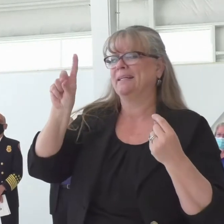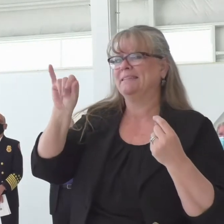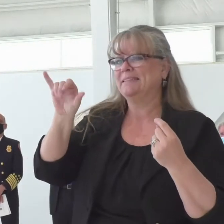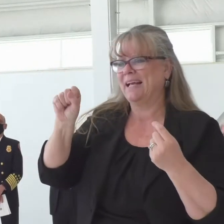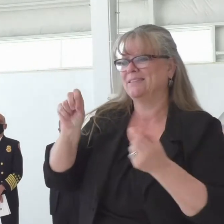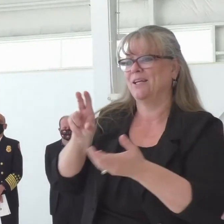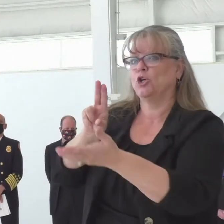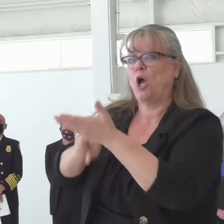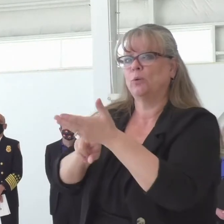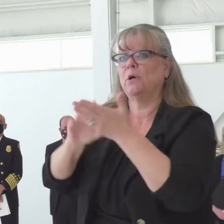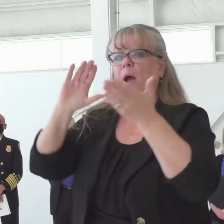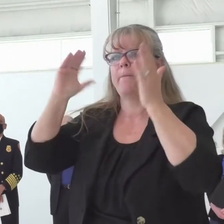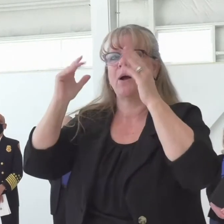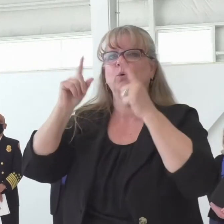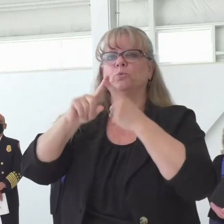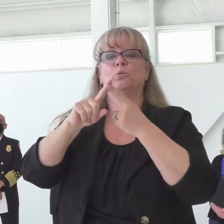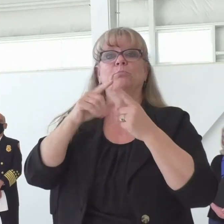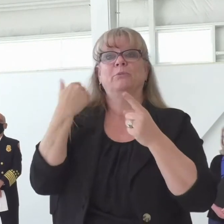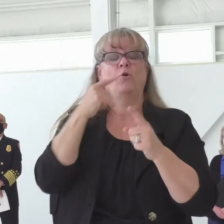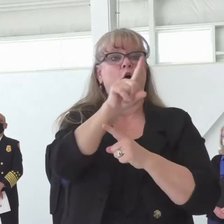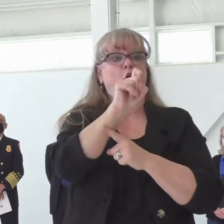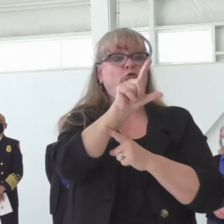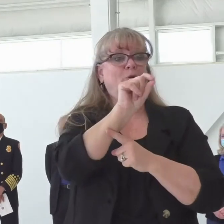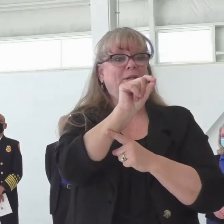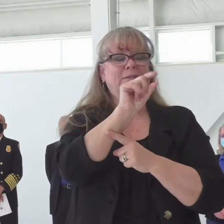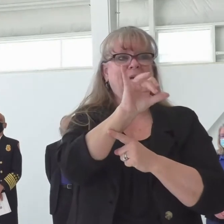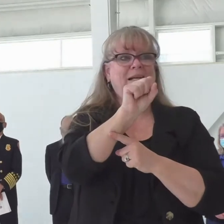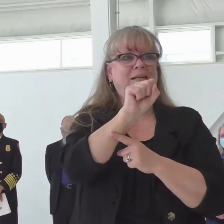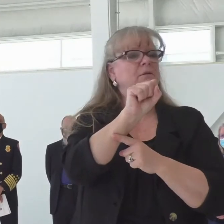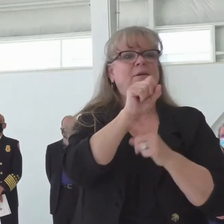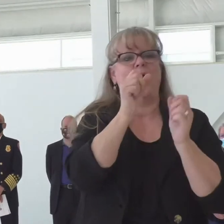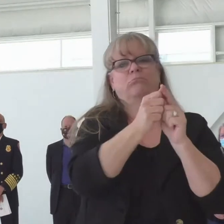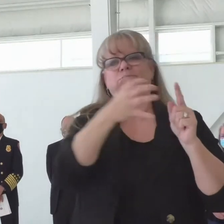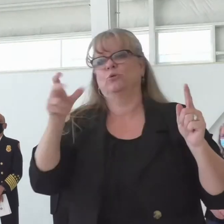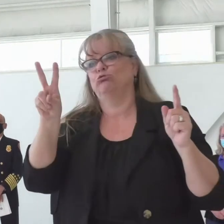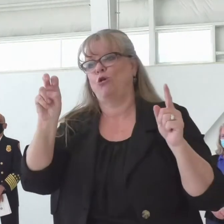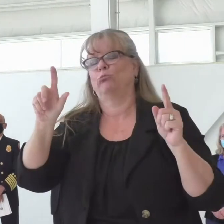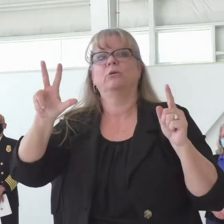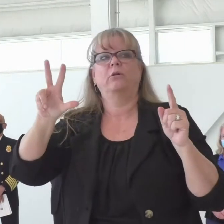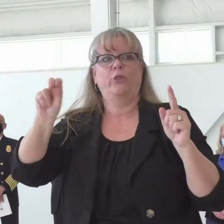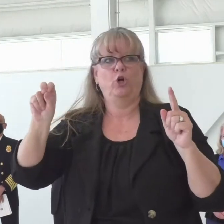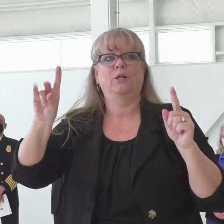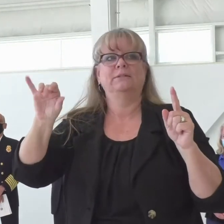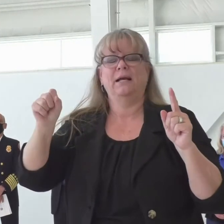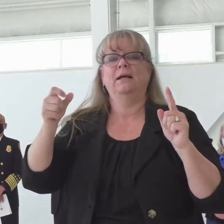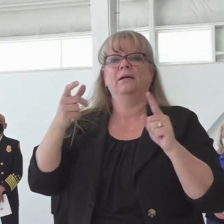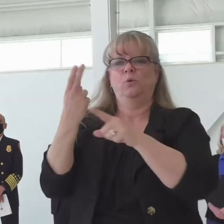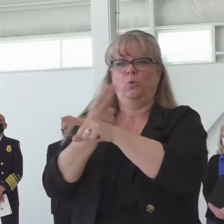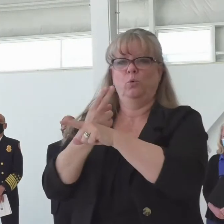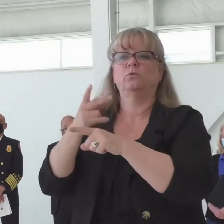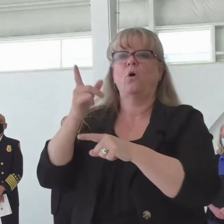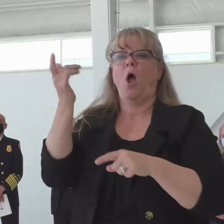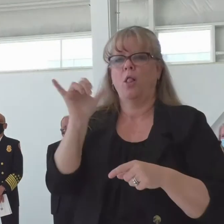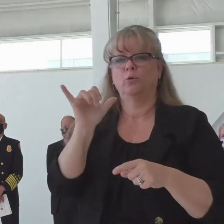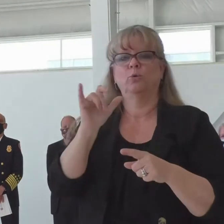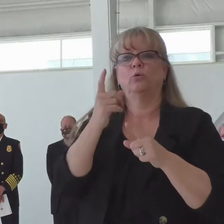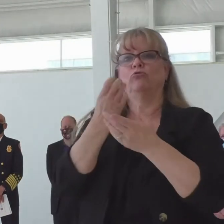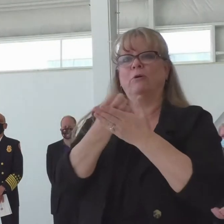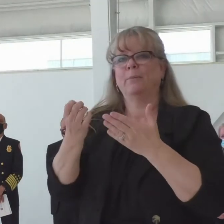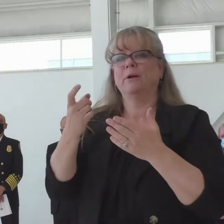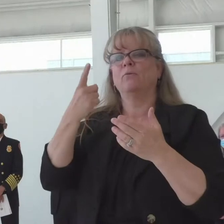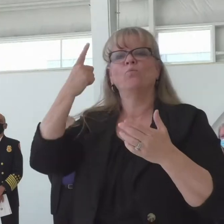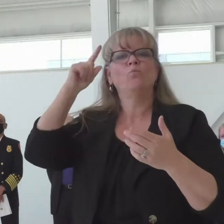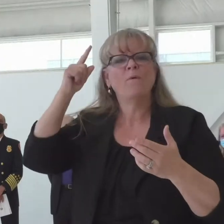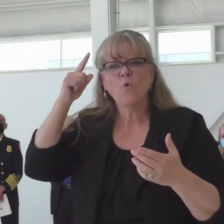230-day contracts on both of those. It also provided us some additional equipment for prescribed fire, some additional